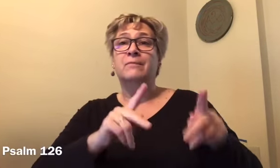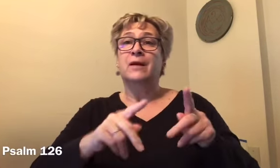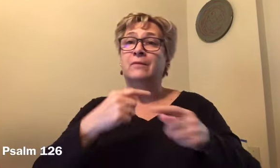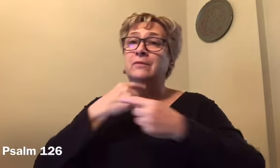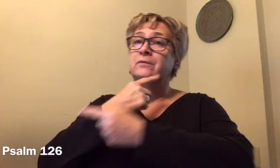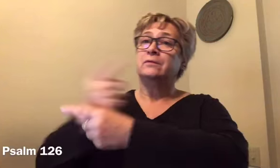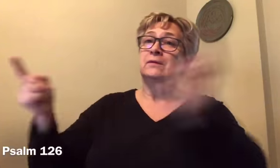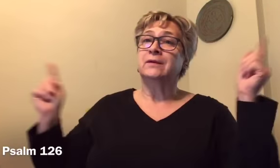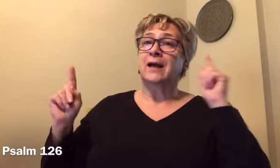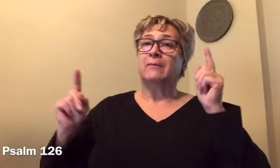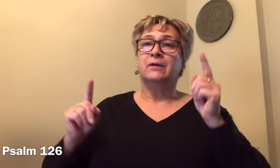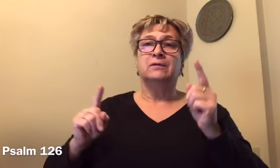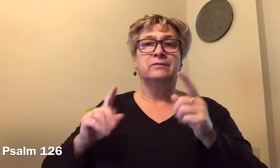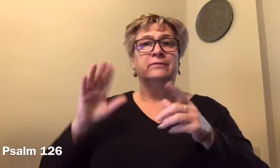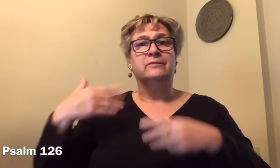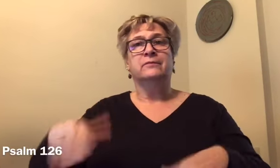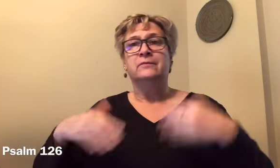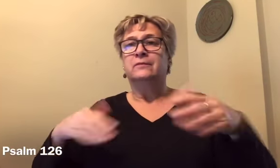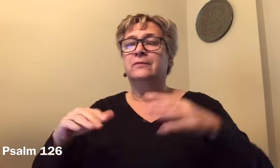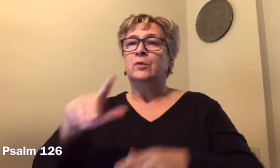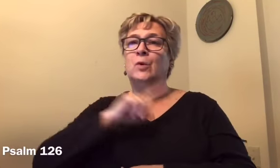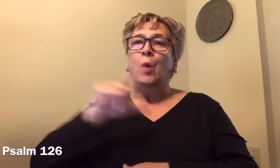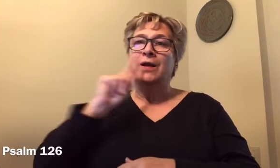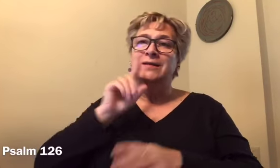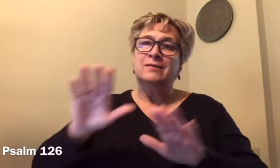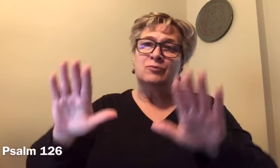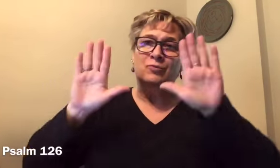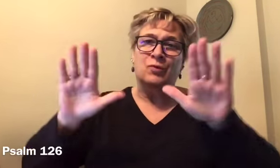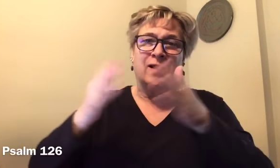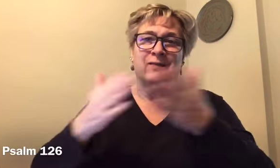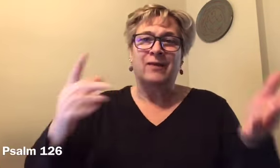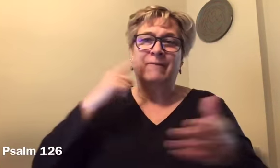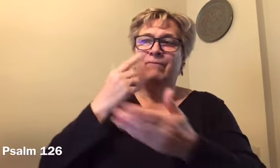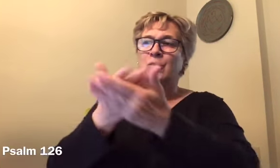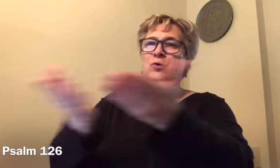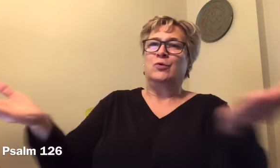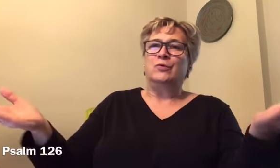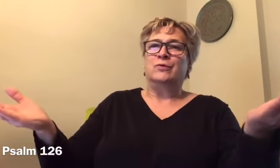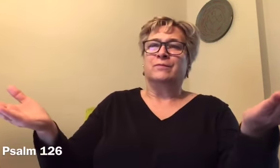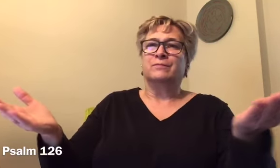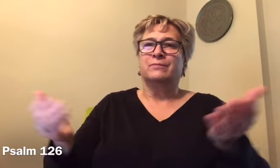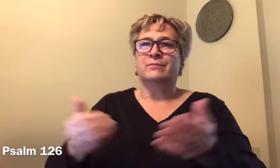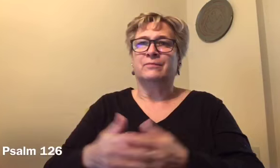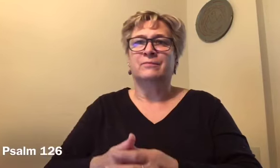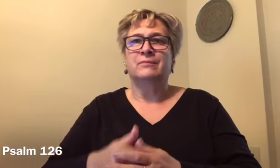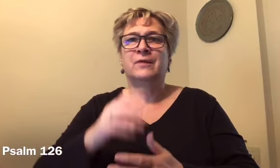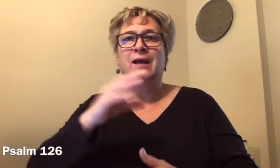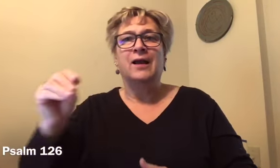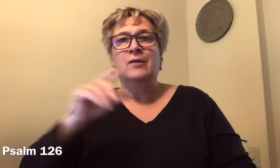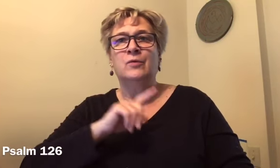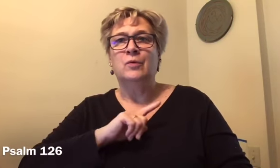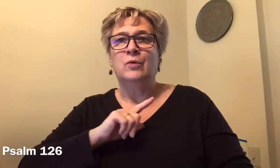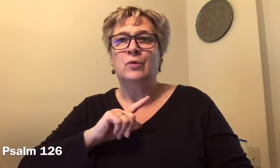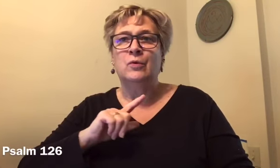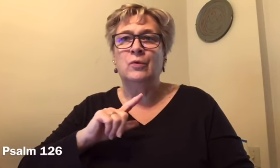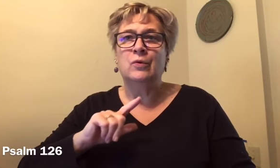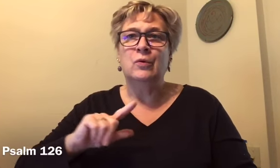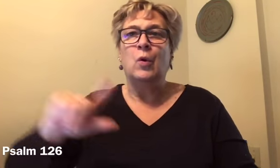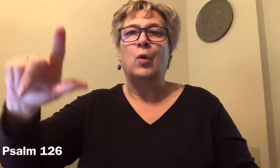Then they said among the nations. The Lord has done great things for them. The Lord has done great